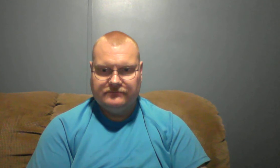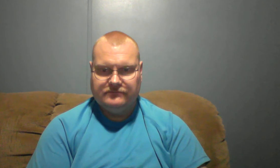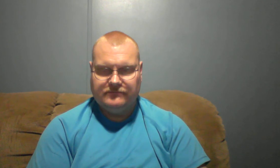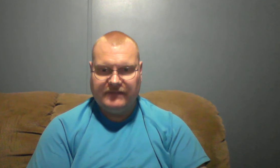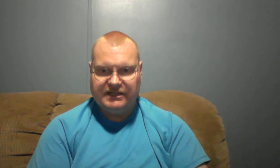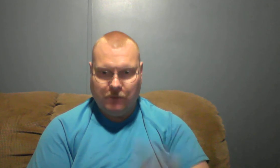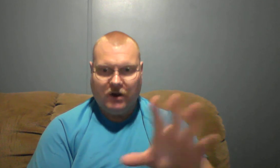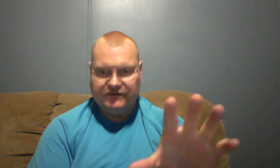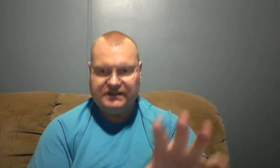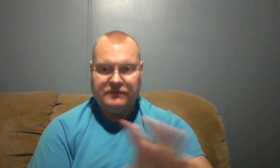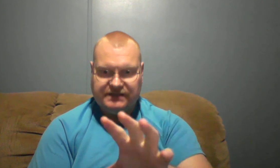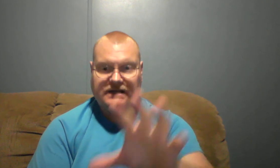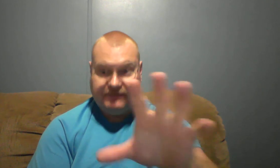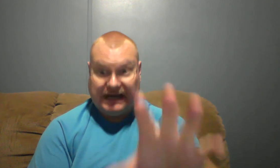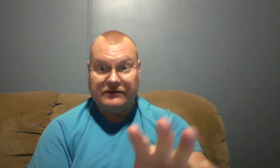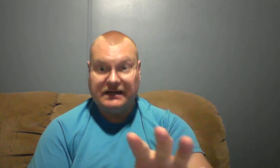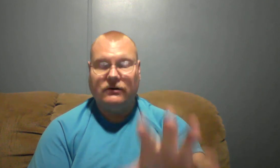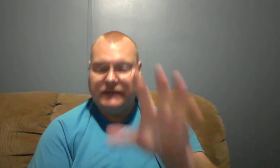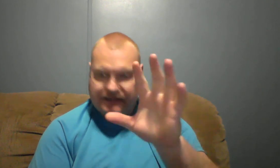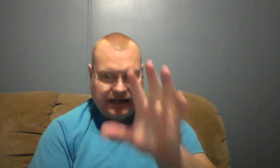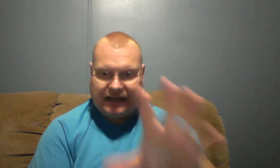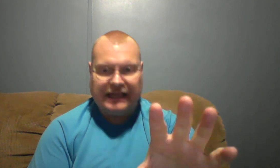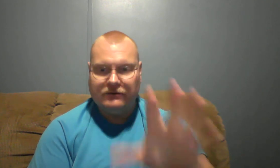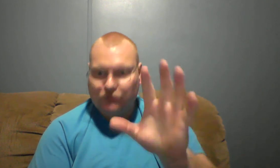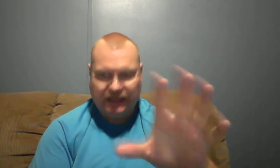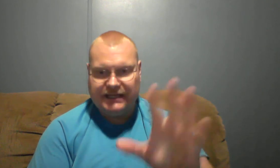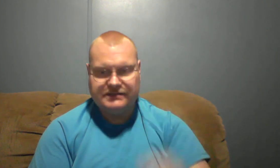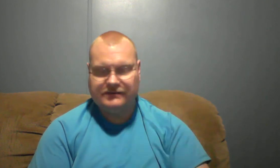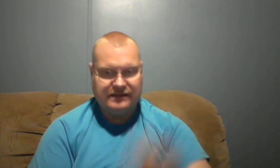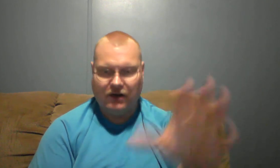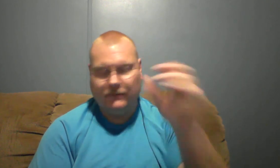and that's part of some of the stuff that I was talking about that I can't release and talk about